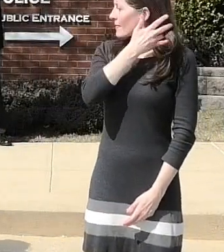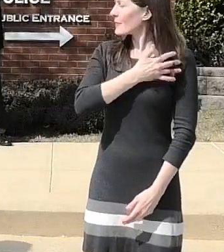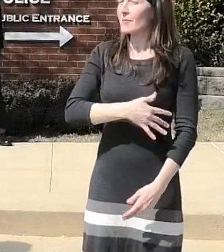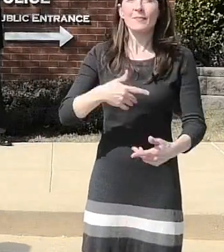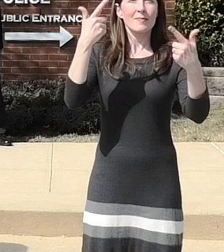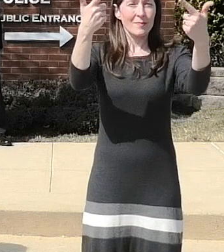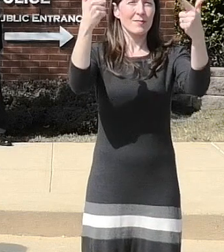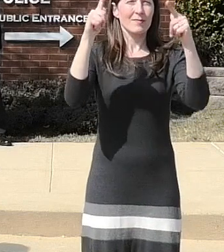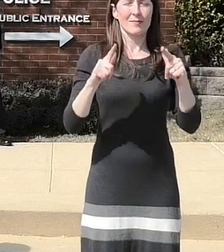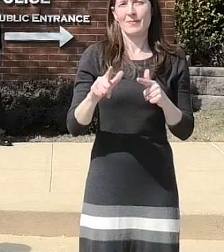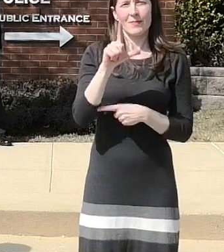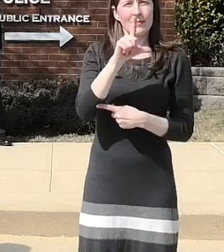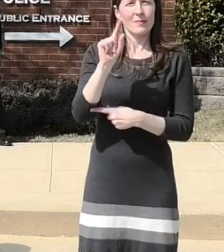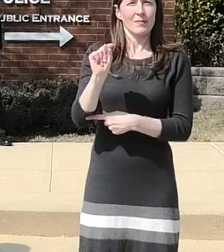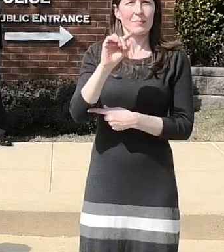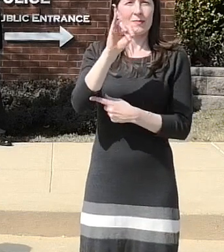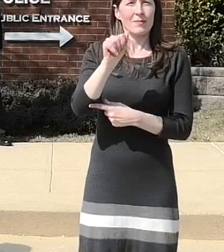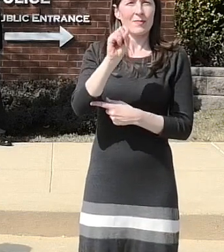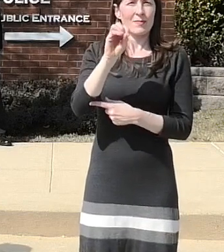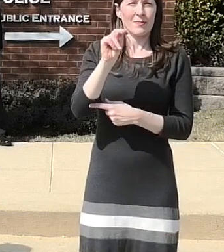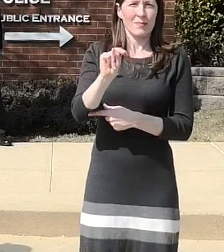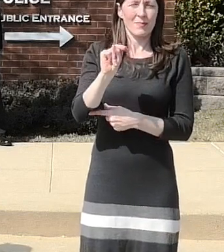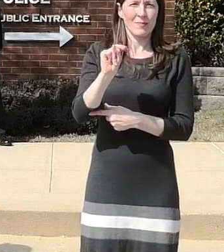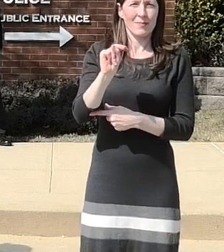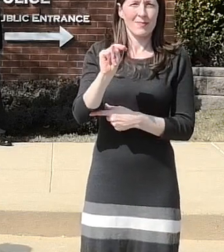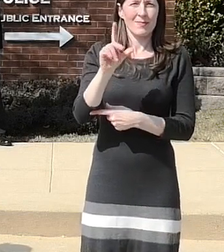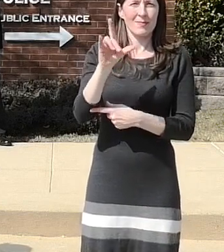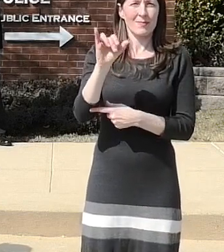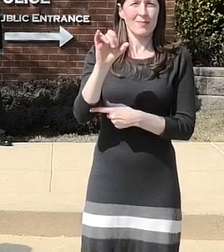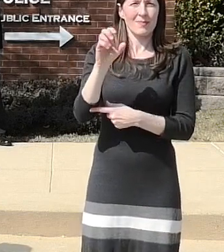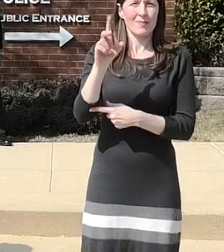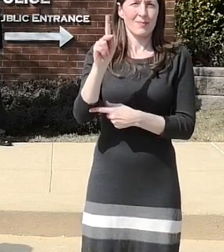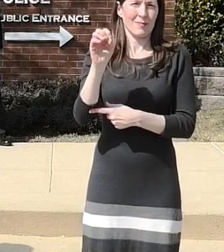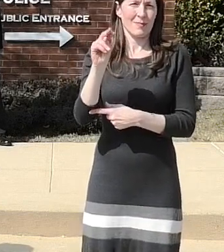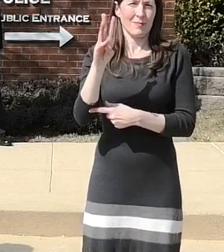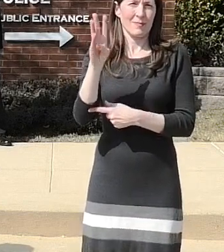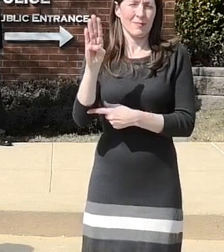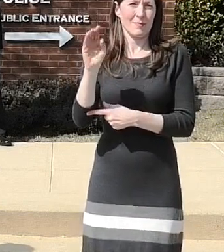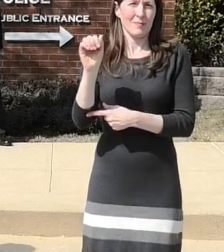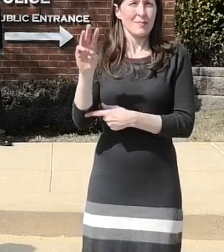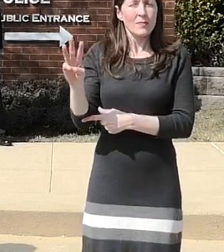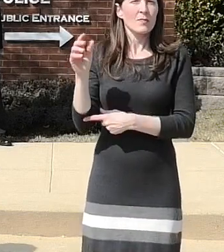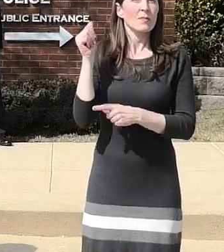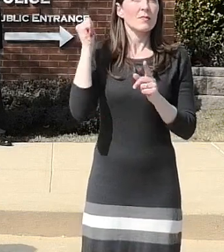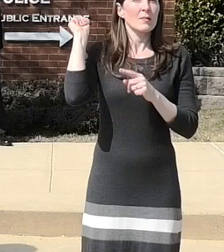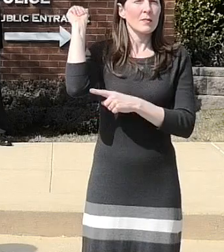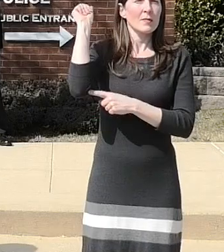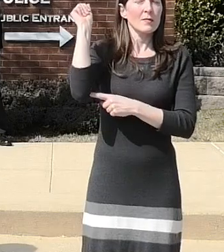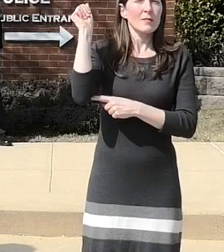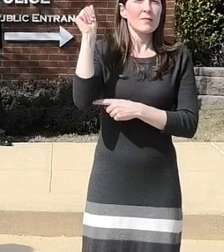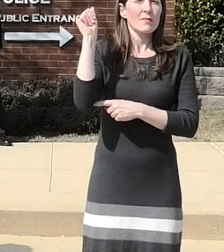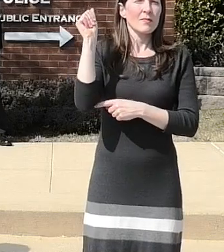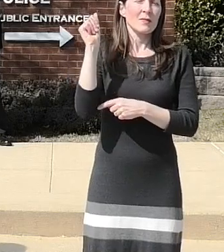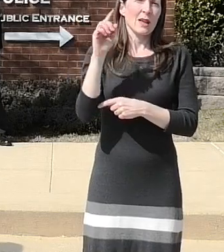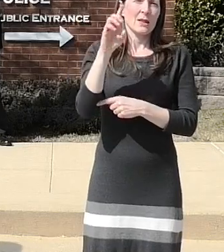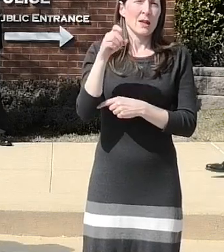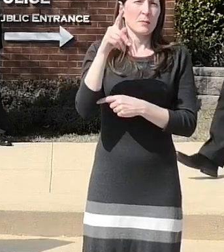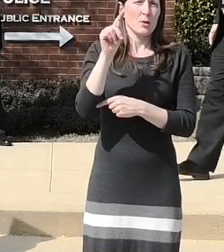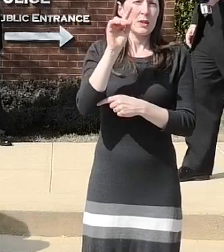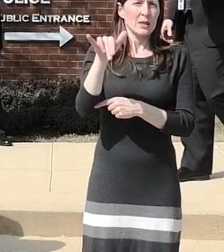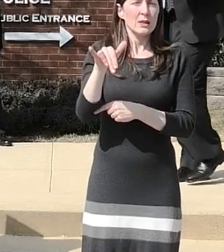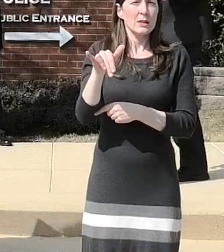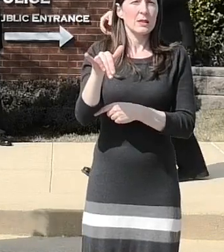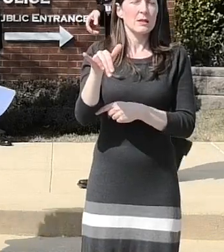is lieutenant jason luckenbaugh and he is the property crimes division commander at the howard county police department